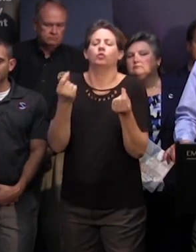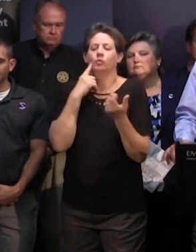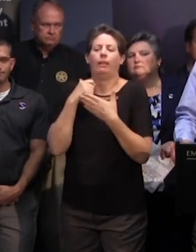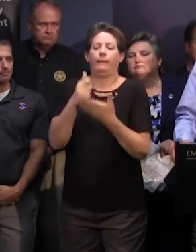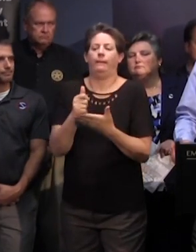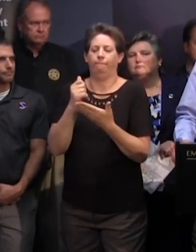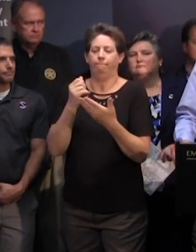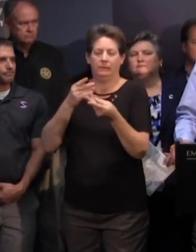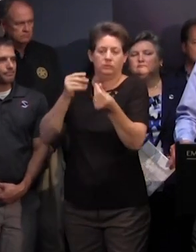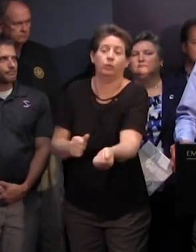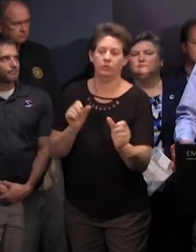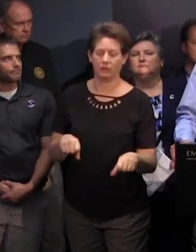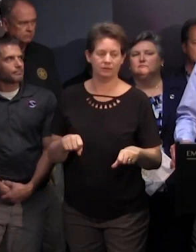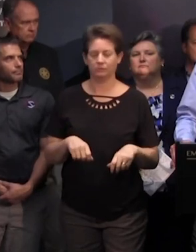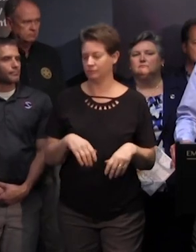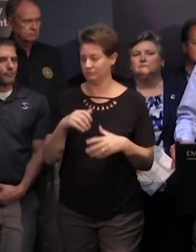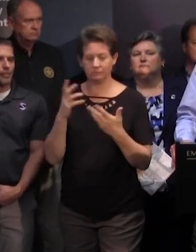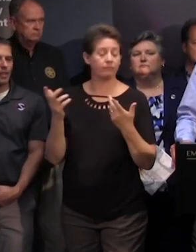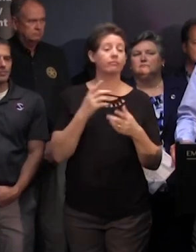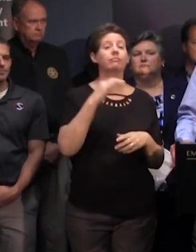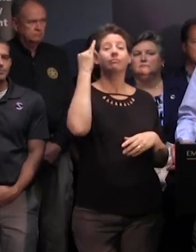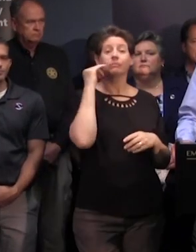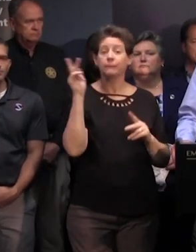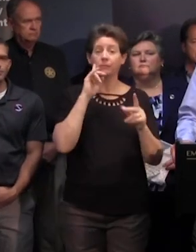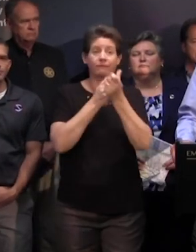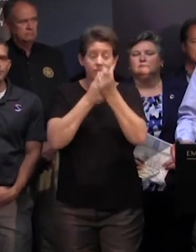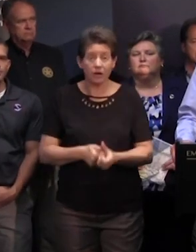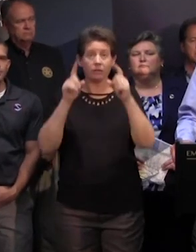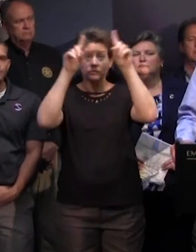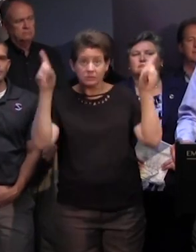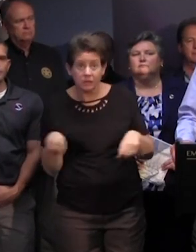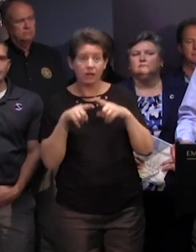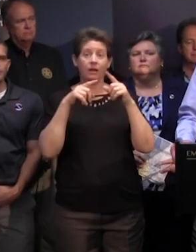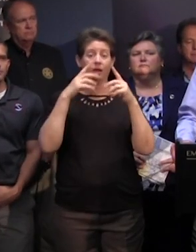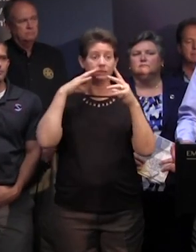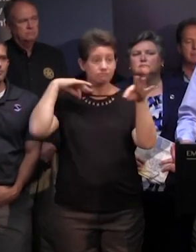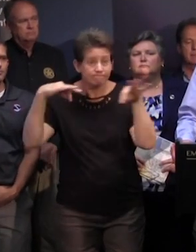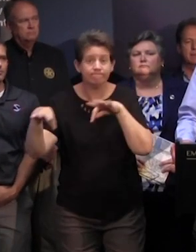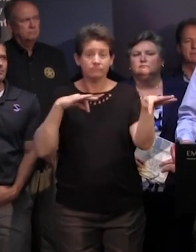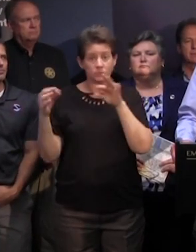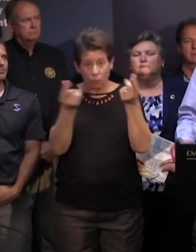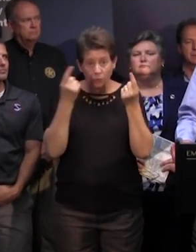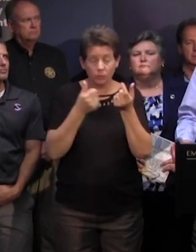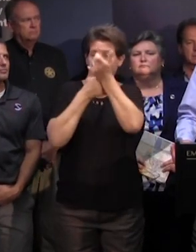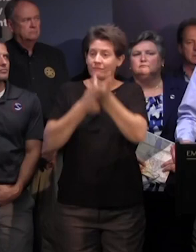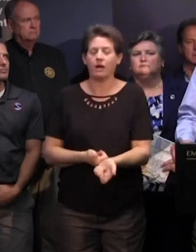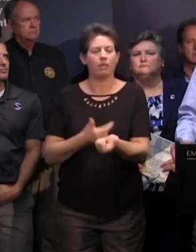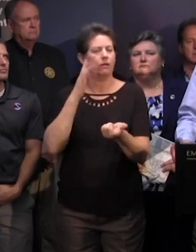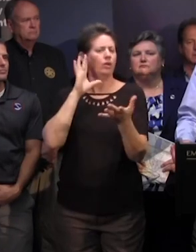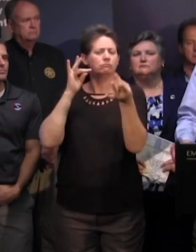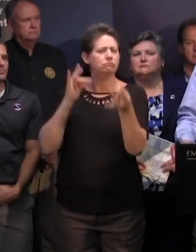you guys taking to make sure it goes if people will follow the signs and follow the instructions given by law enforcement it'll be